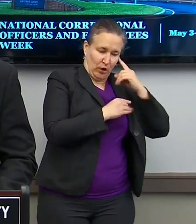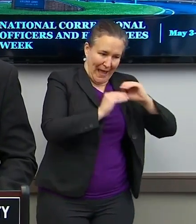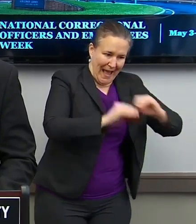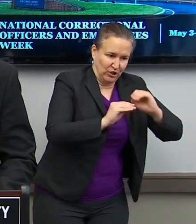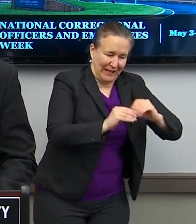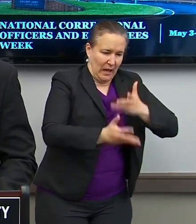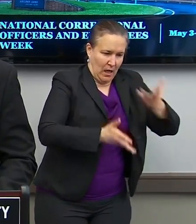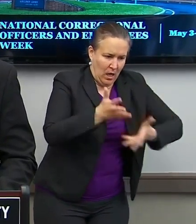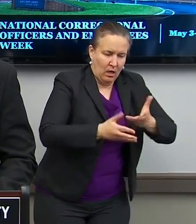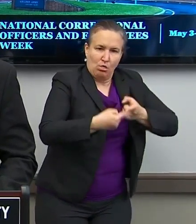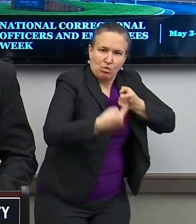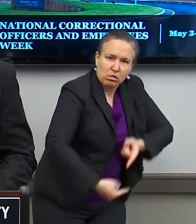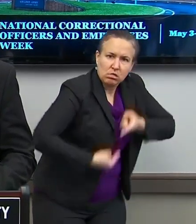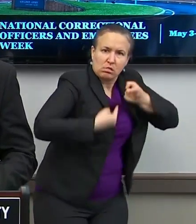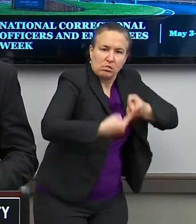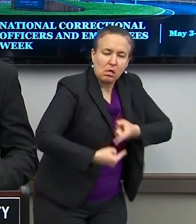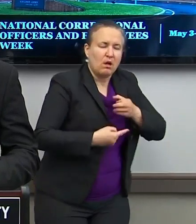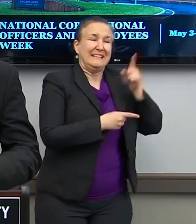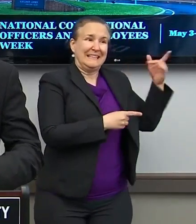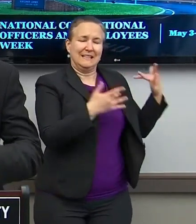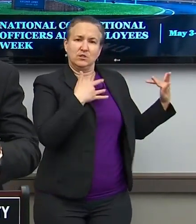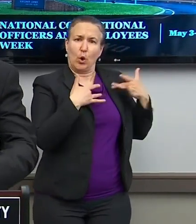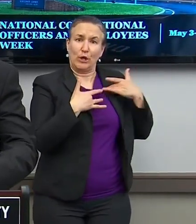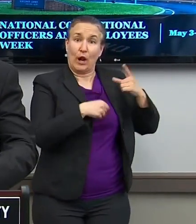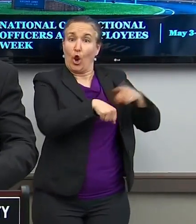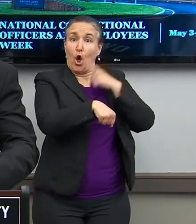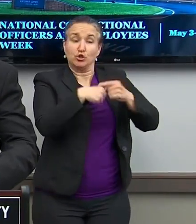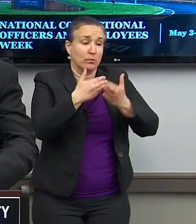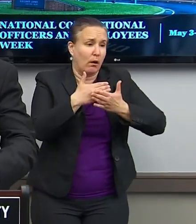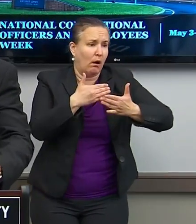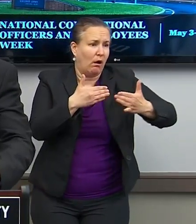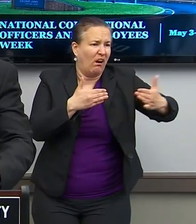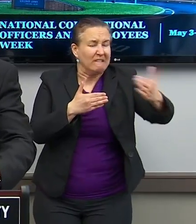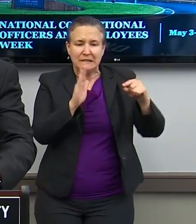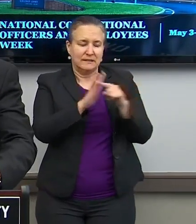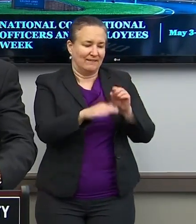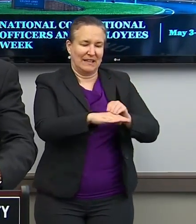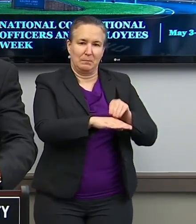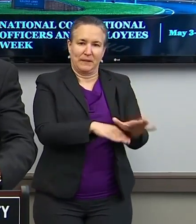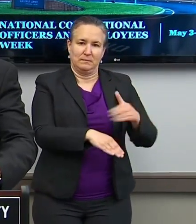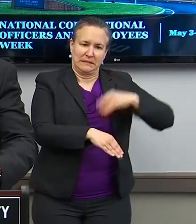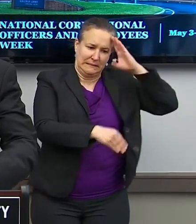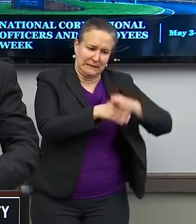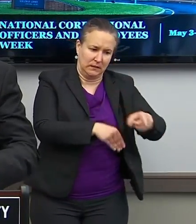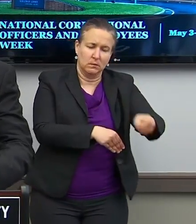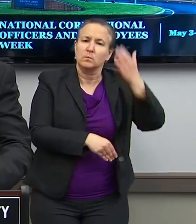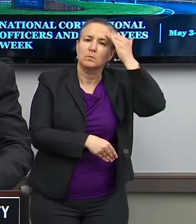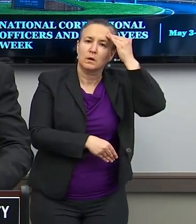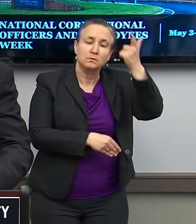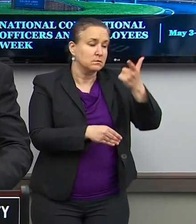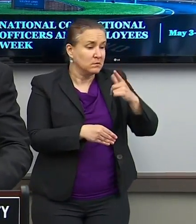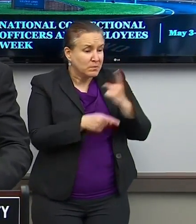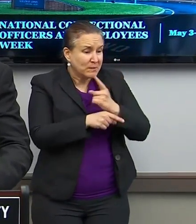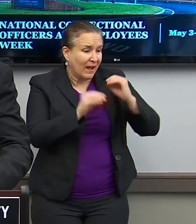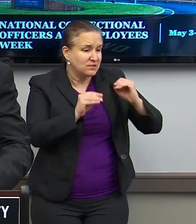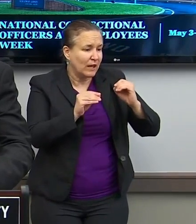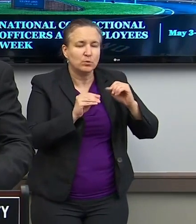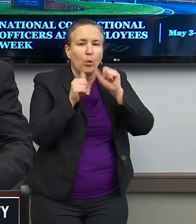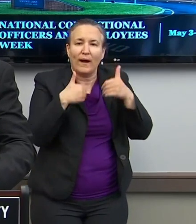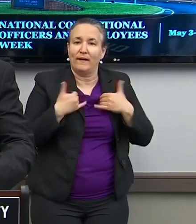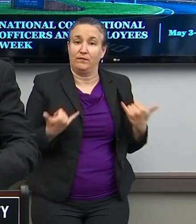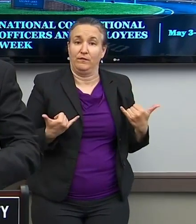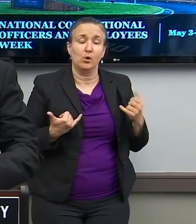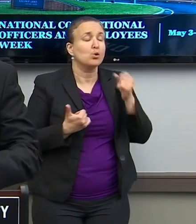he's having difficulty doing so. And he's worried that in the long term, this will have a negative impact on his son because he's not receiving the proper education.